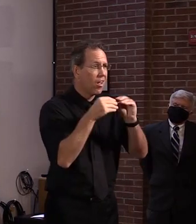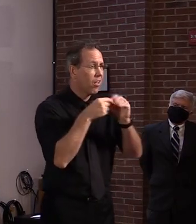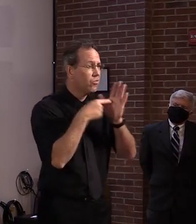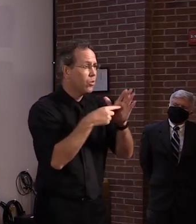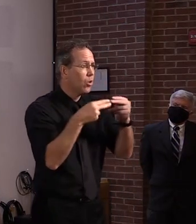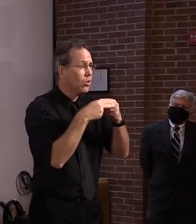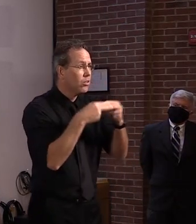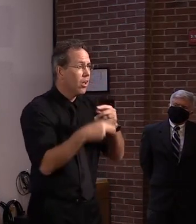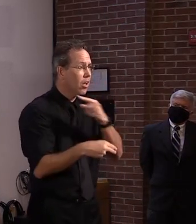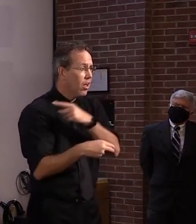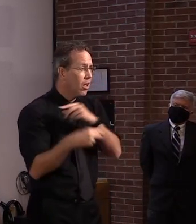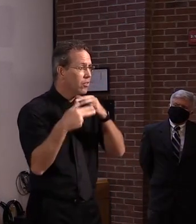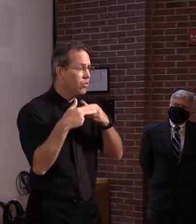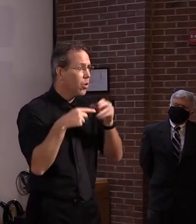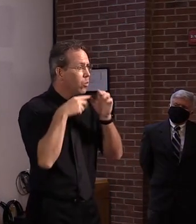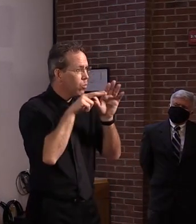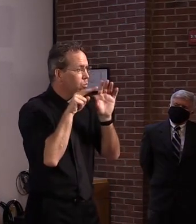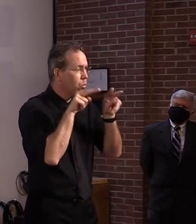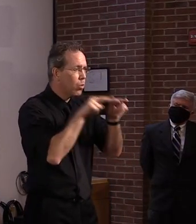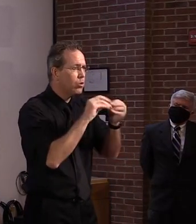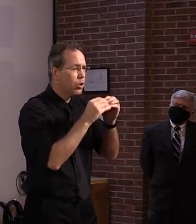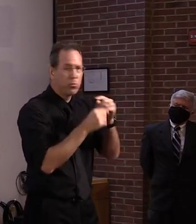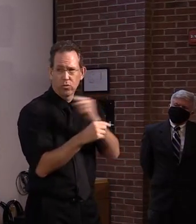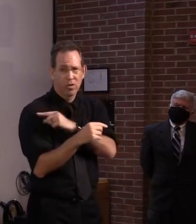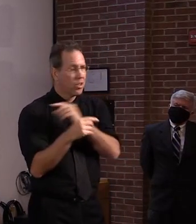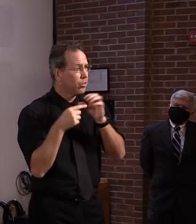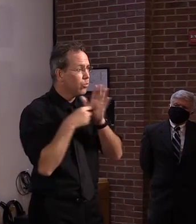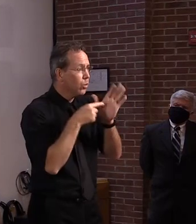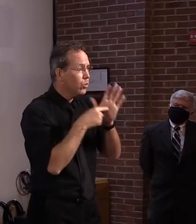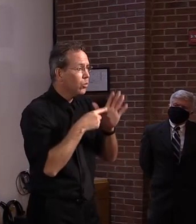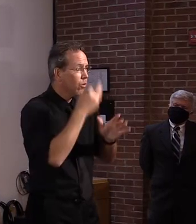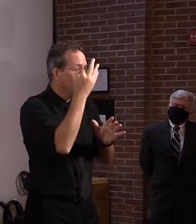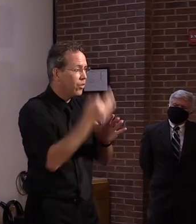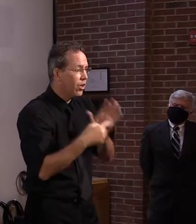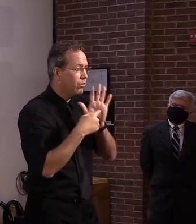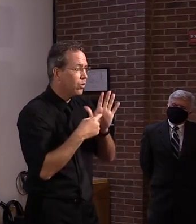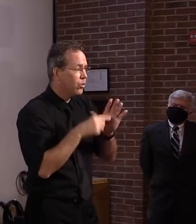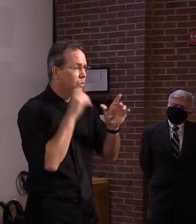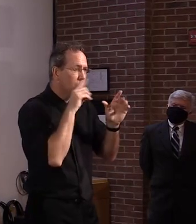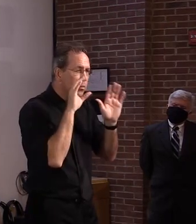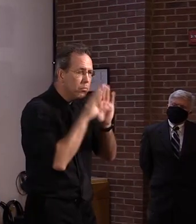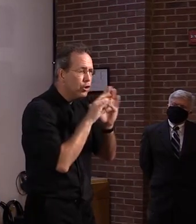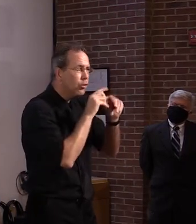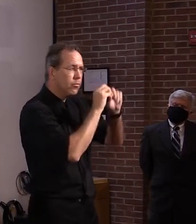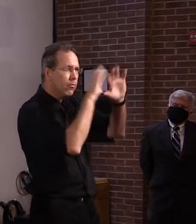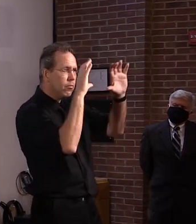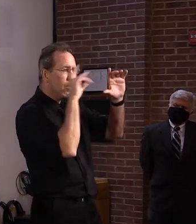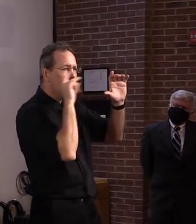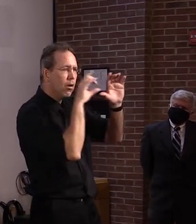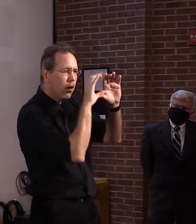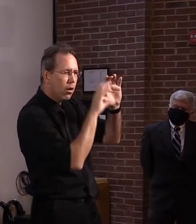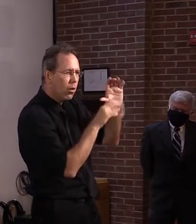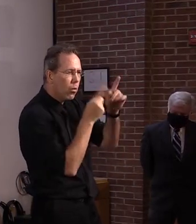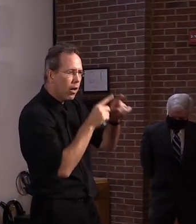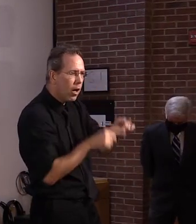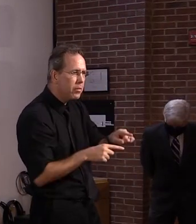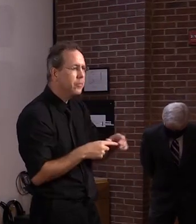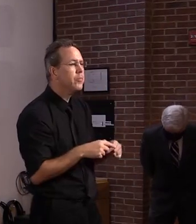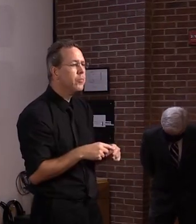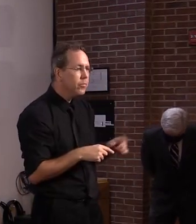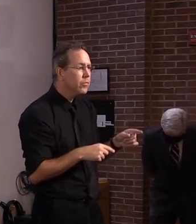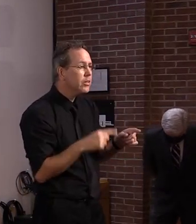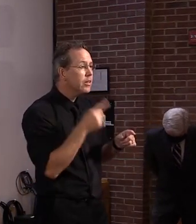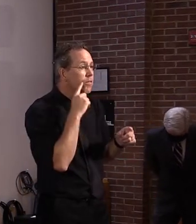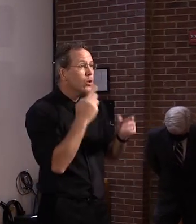indicator in some ways. Um, and some of those are, if you will, leading indicators, like the numbers of new cases, uh,